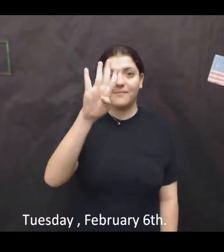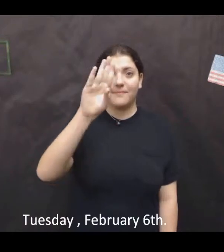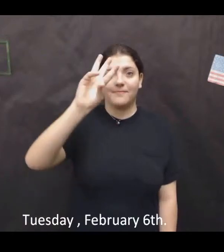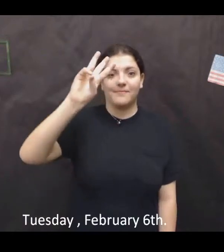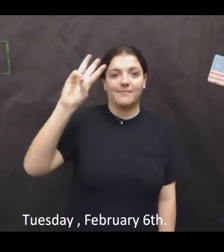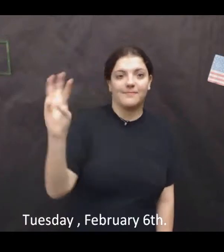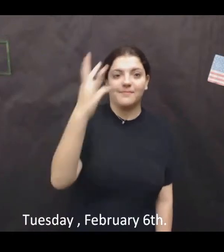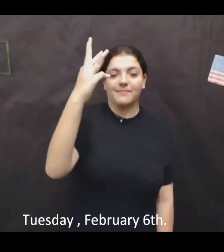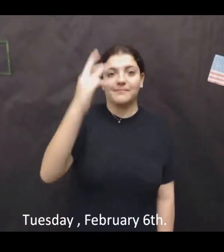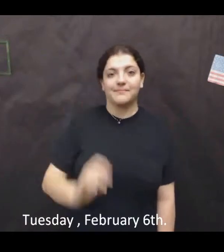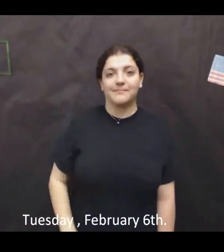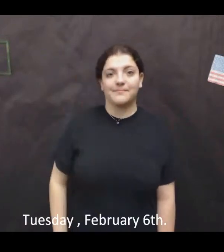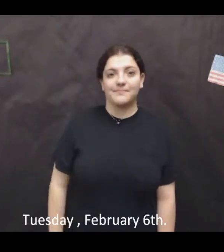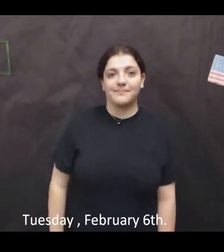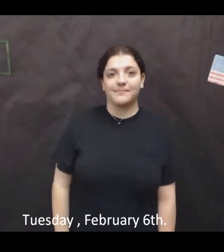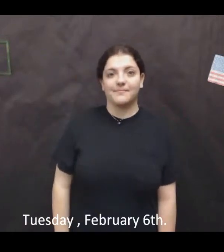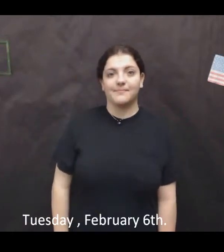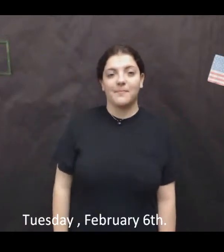Tuesday, February the 6th.